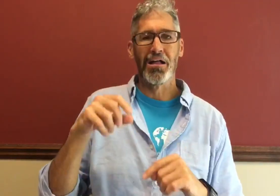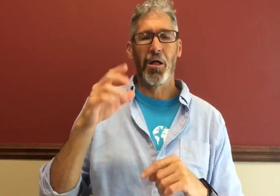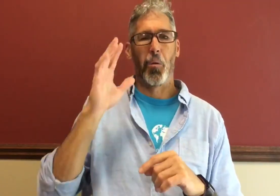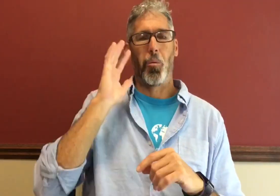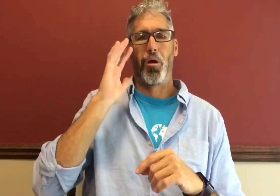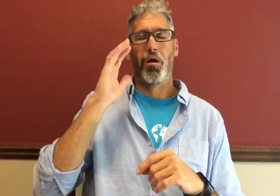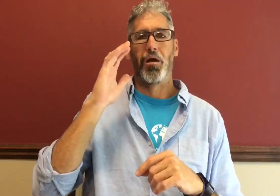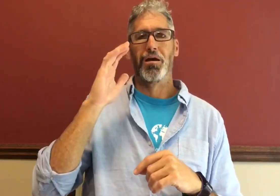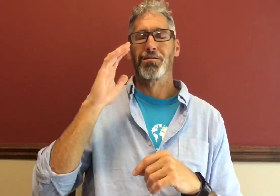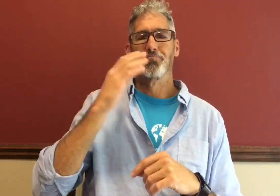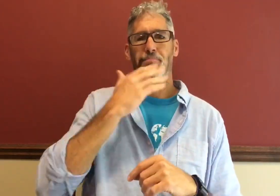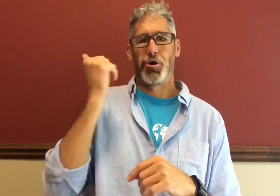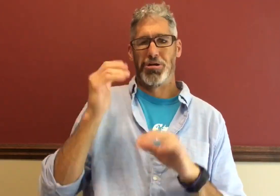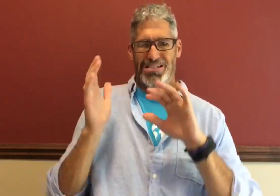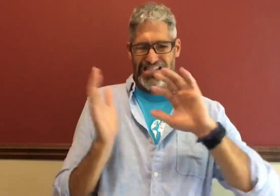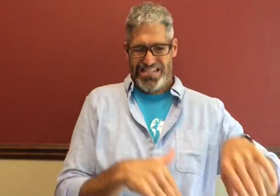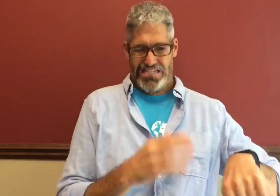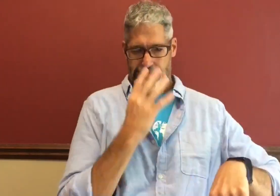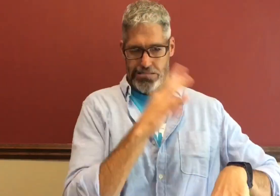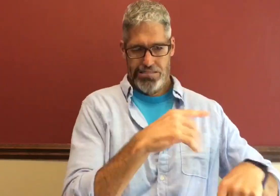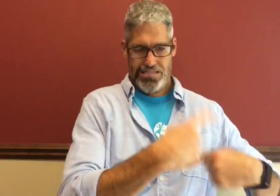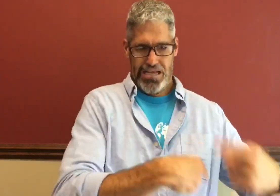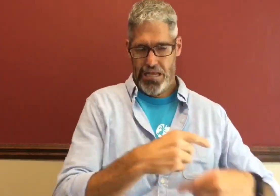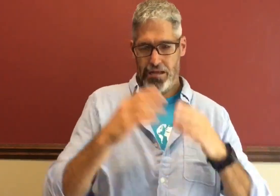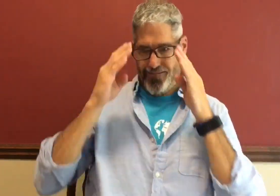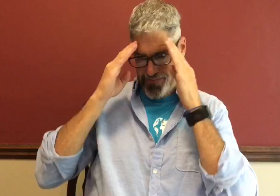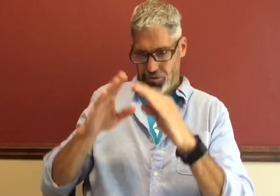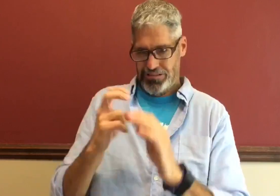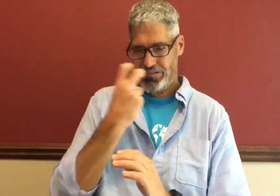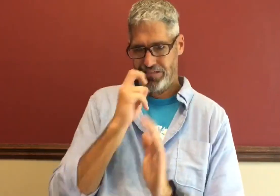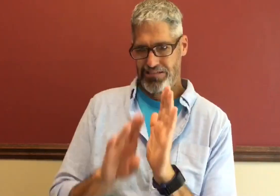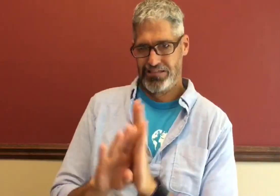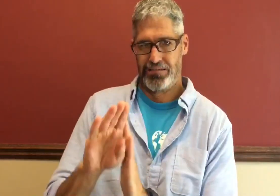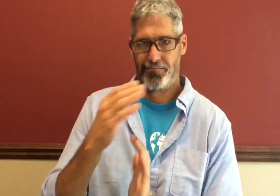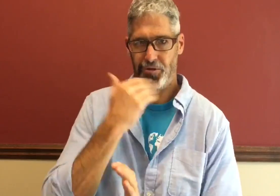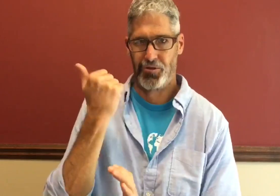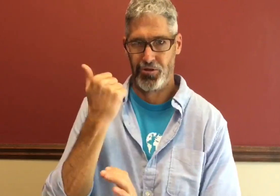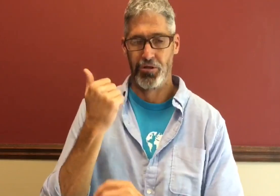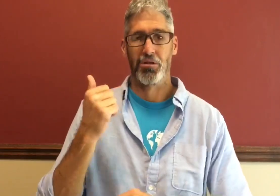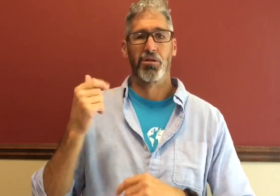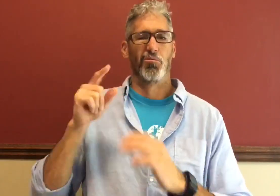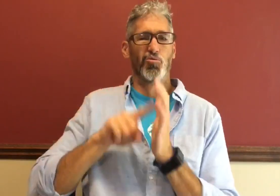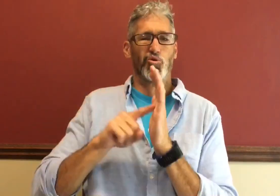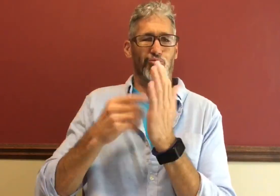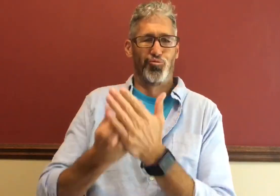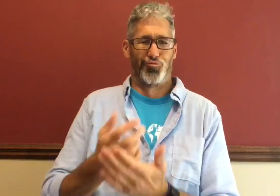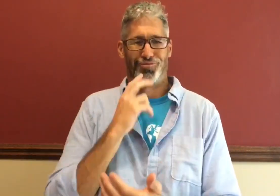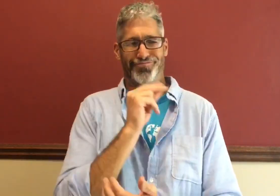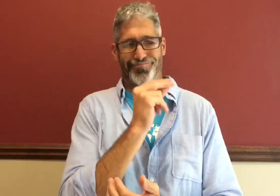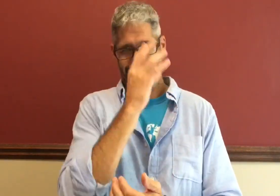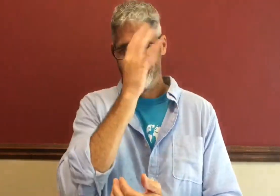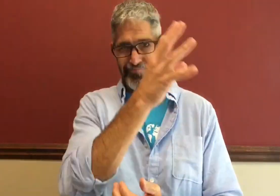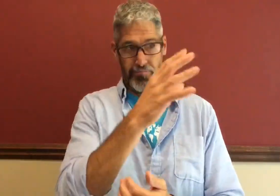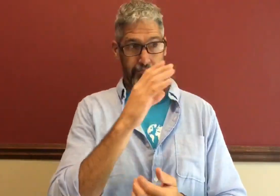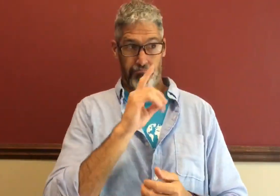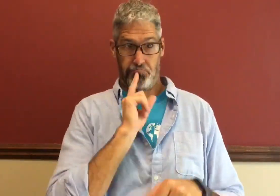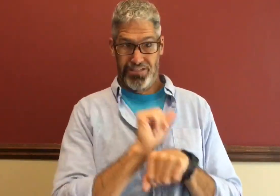assume it's better to ignore signing and focus on developing better speech. Research now has proven that that's completely false. In fact,